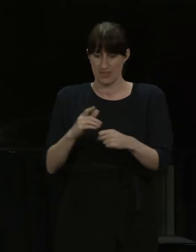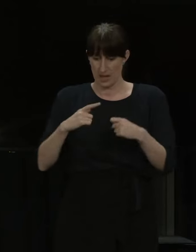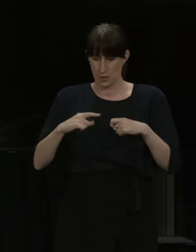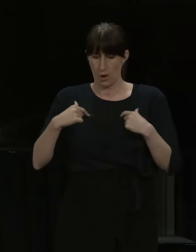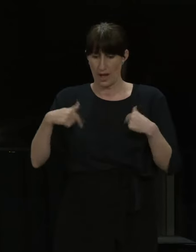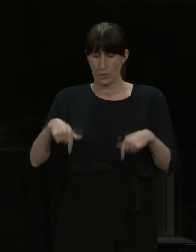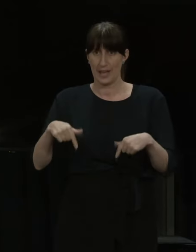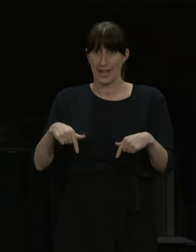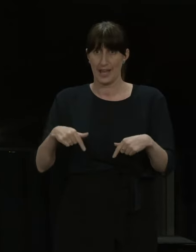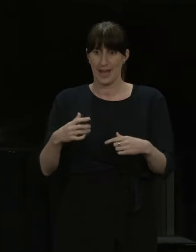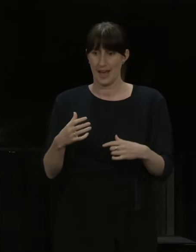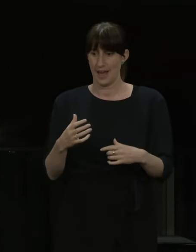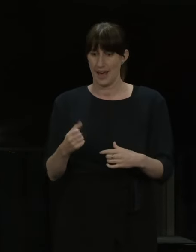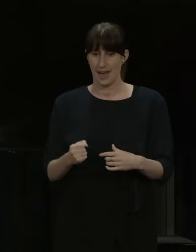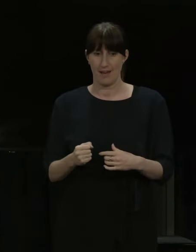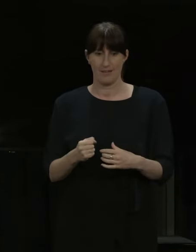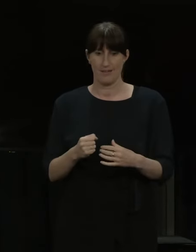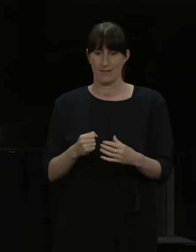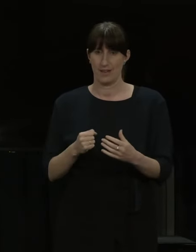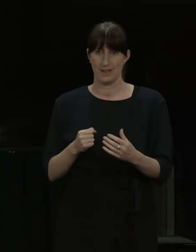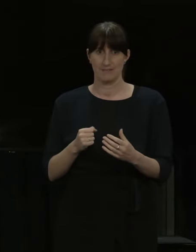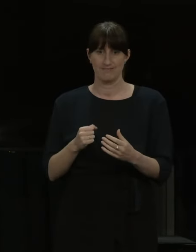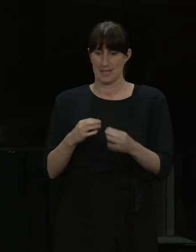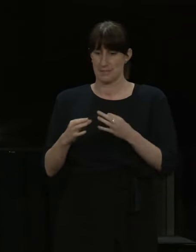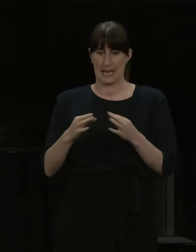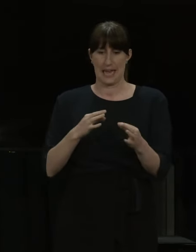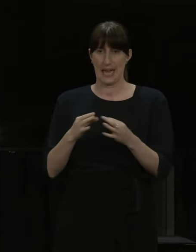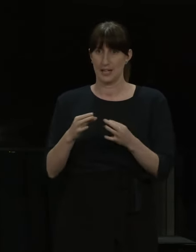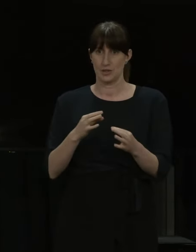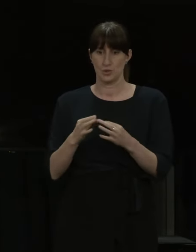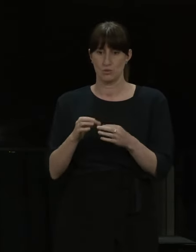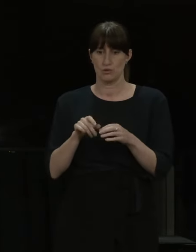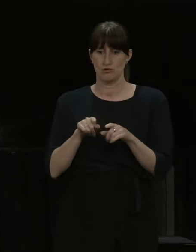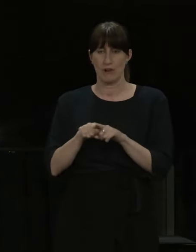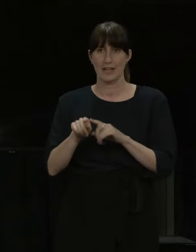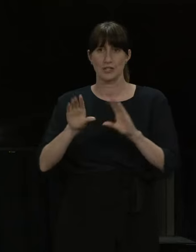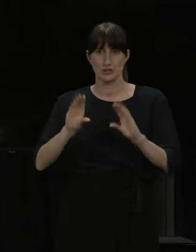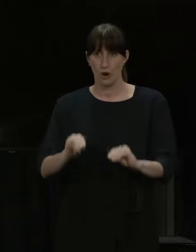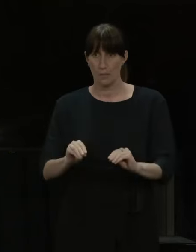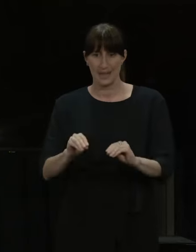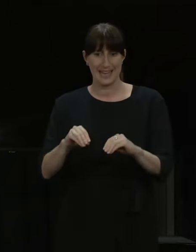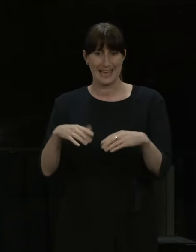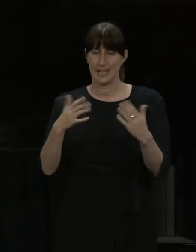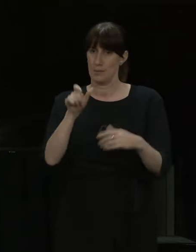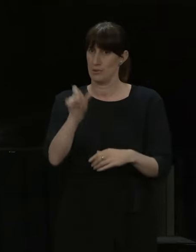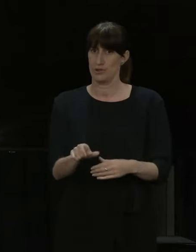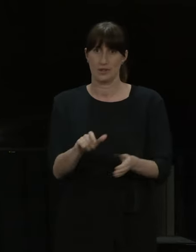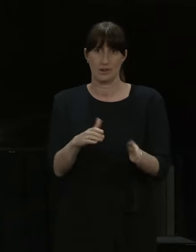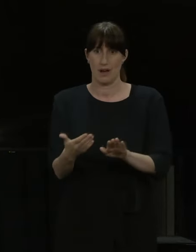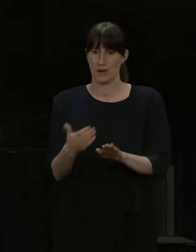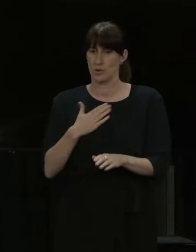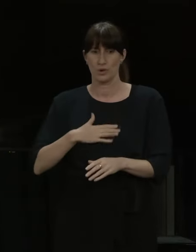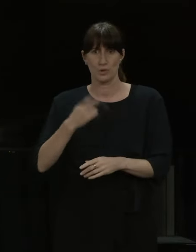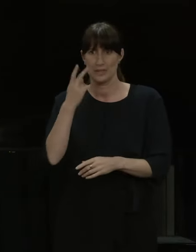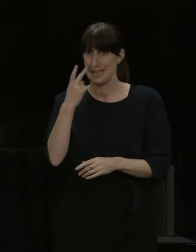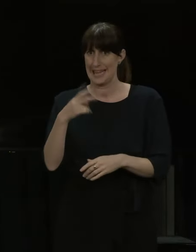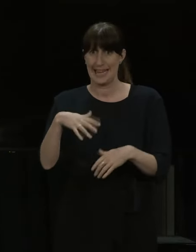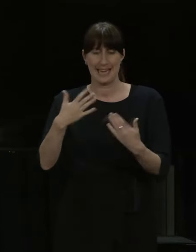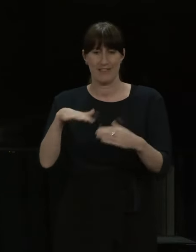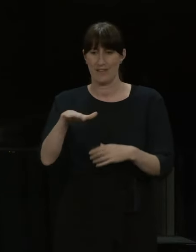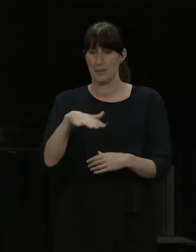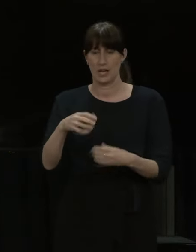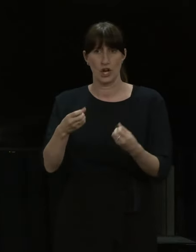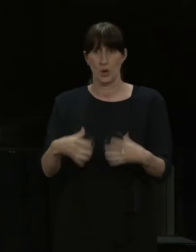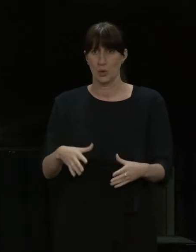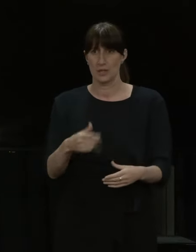this. It is why we've been doing this for nearly two years now, because I don't want to see any other families in that position if there's any way that we can avoid